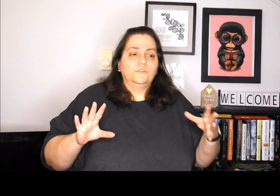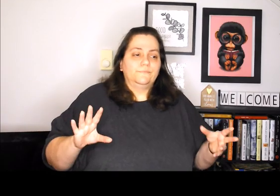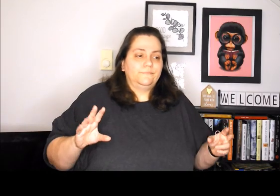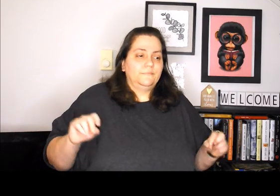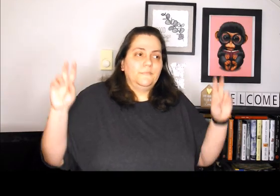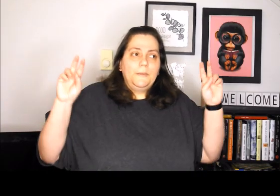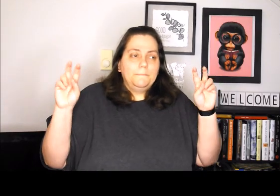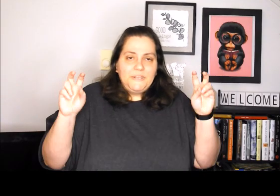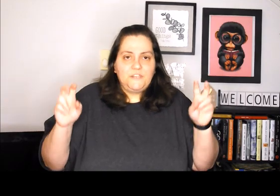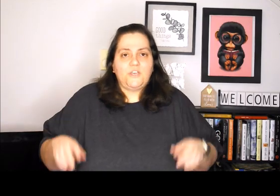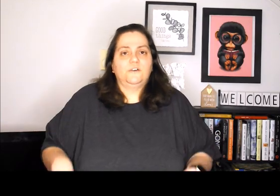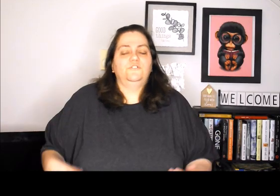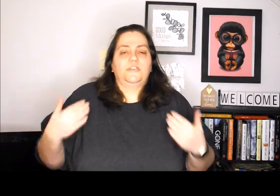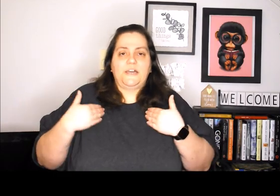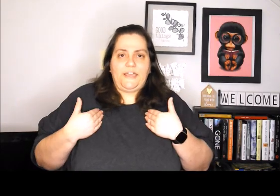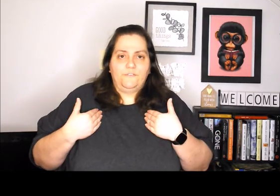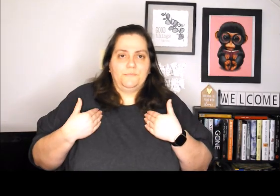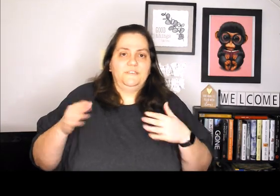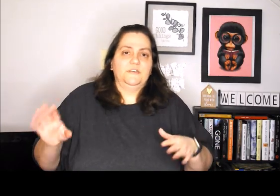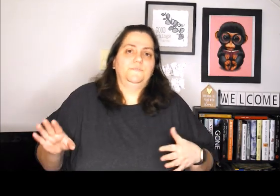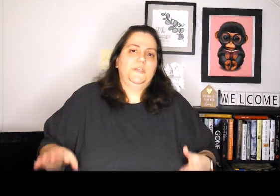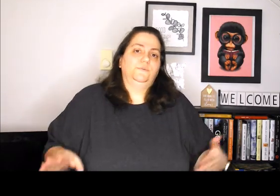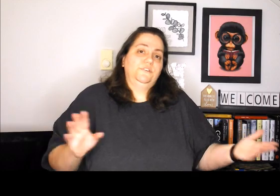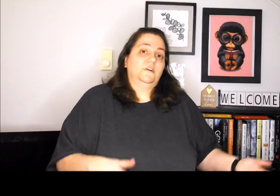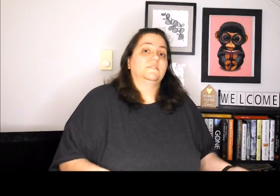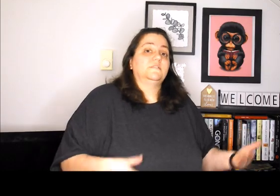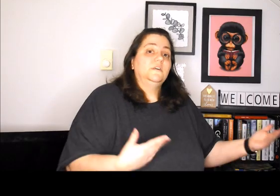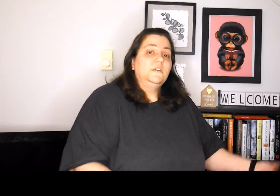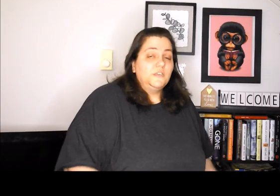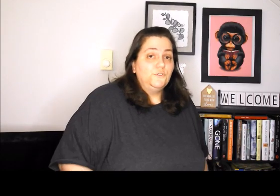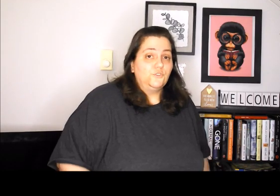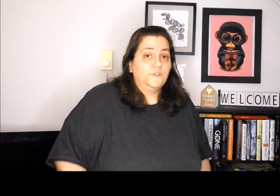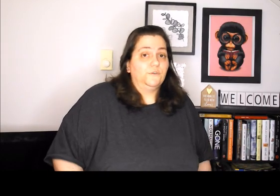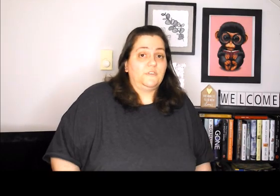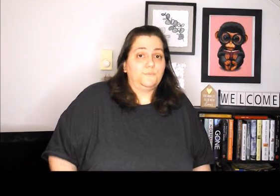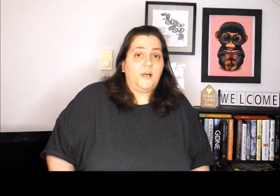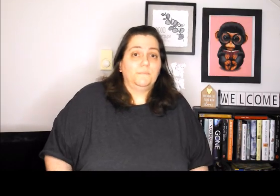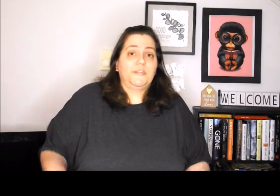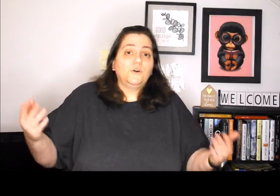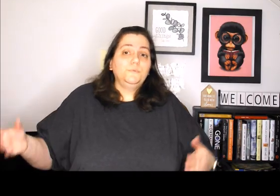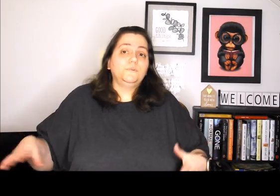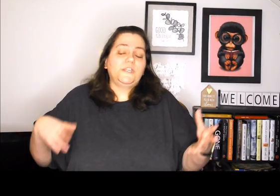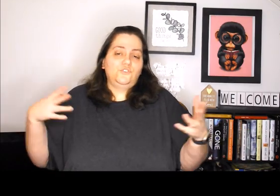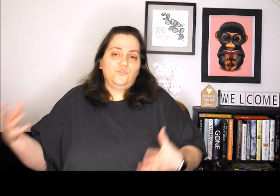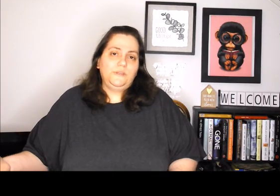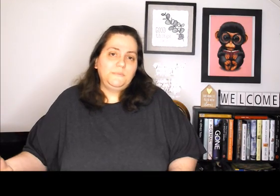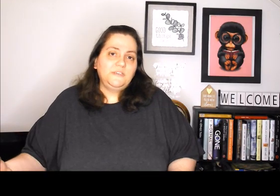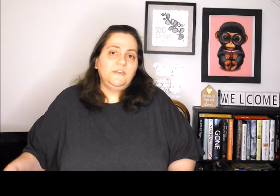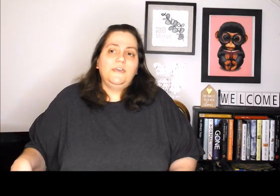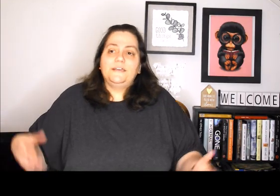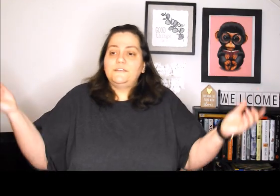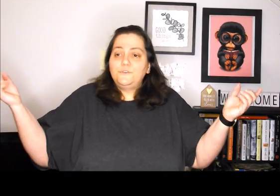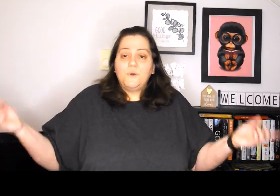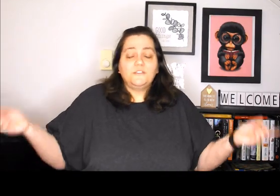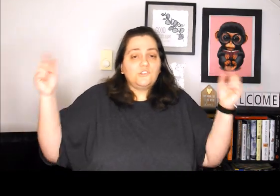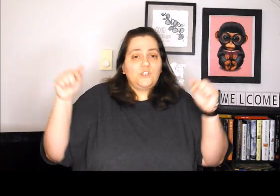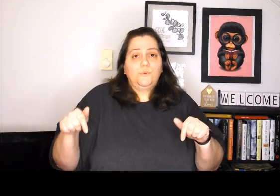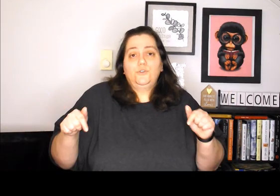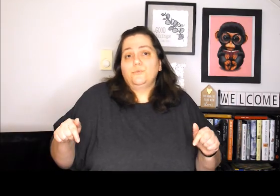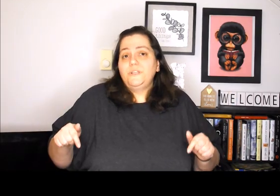mini challenges I kind of have for myself that I will discuss in future videos as well. But I hope you'll kind of join me and if you want to share what your reading